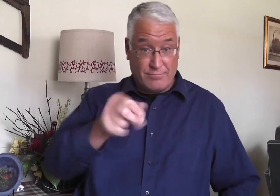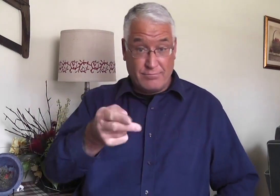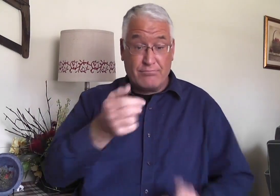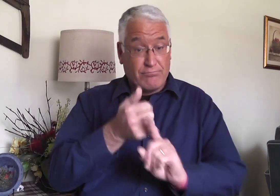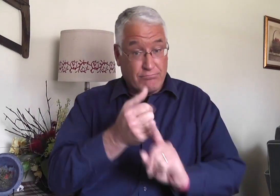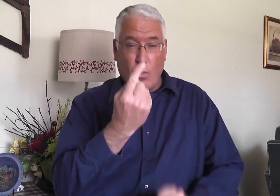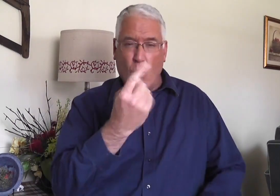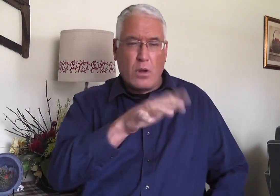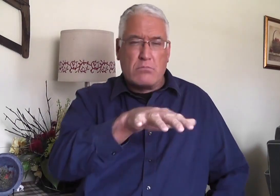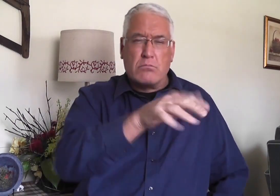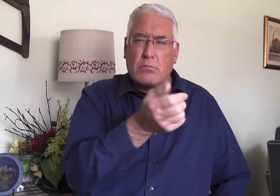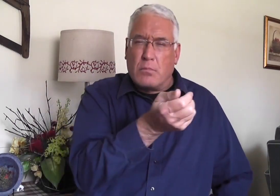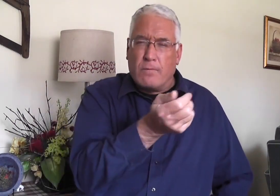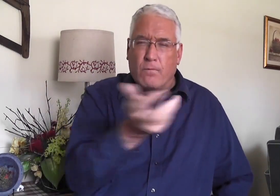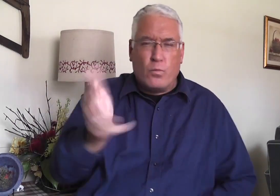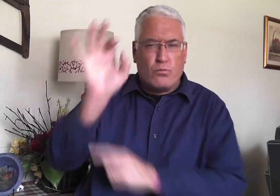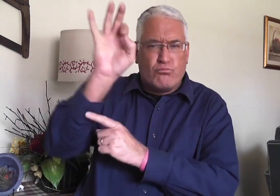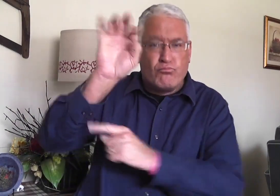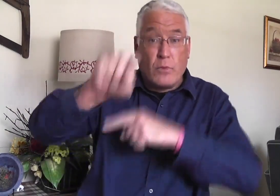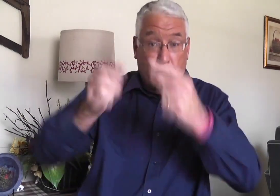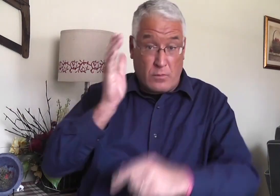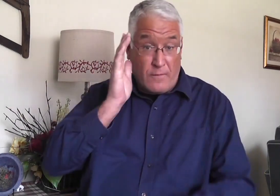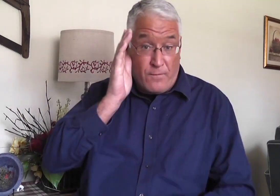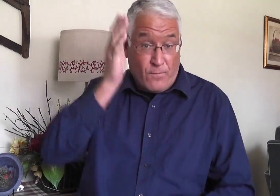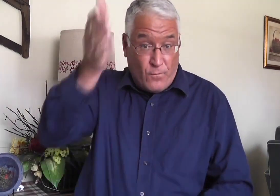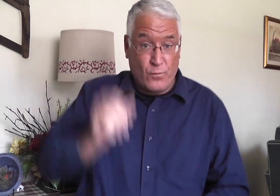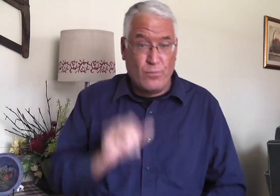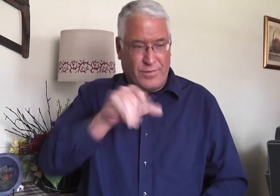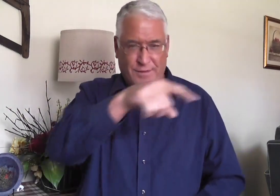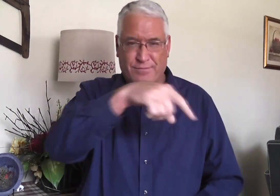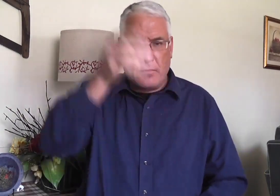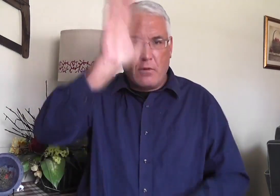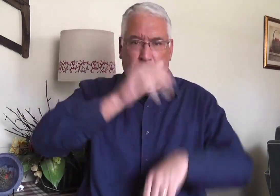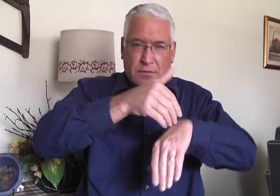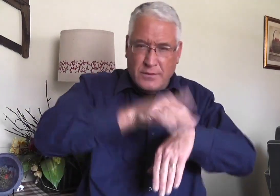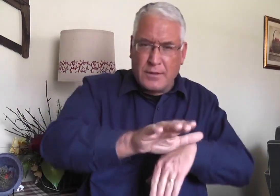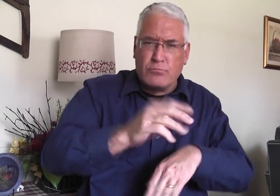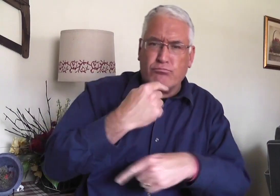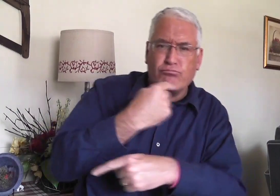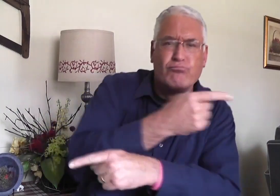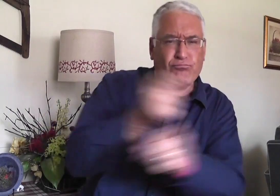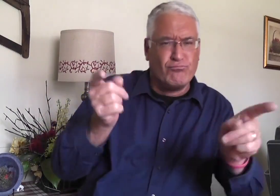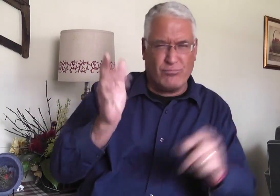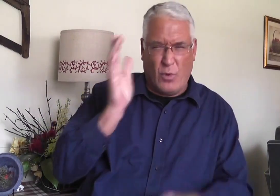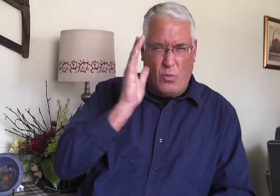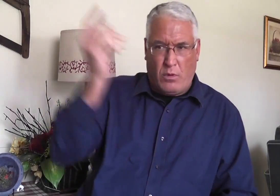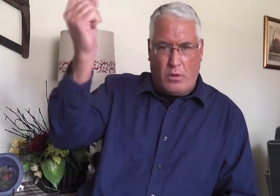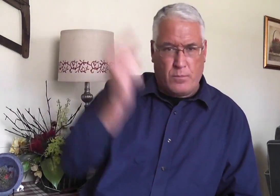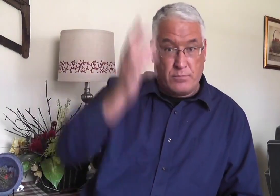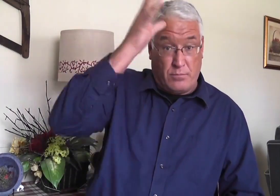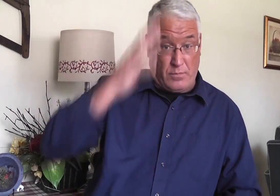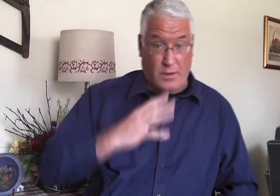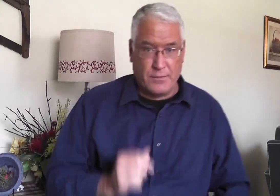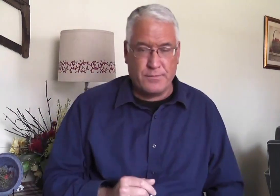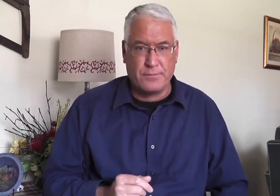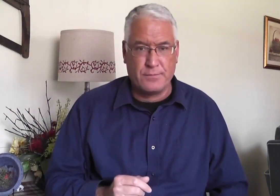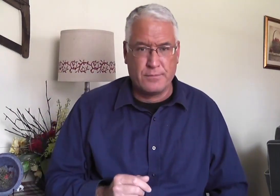Isaiah, he is one of a few prophets that God would send to proclaim the coming of a